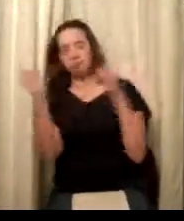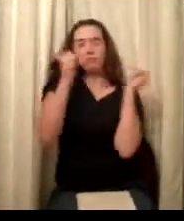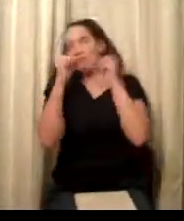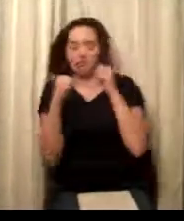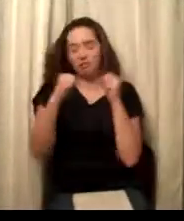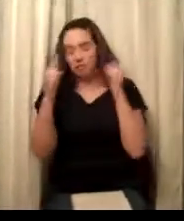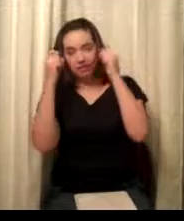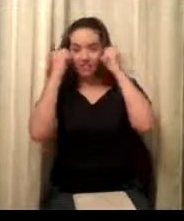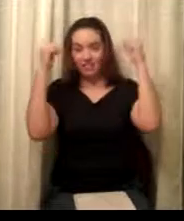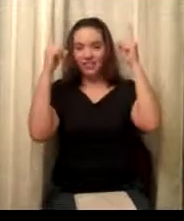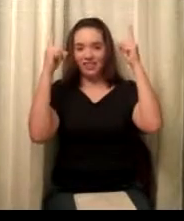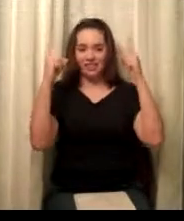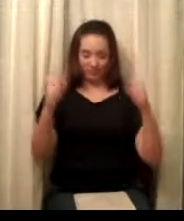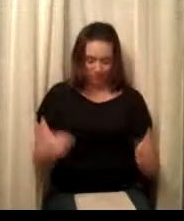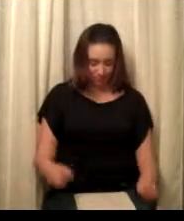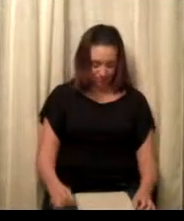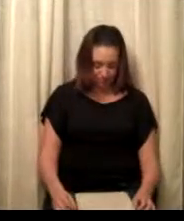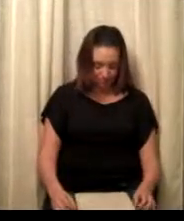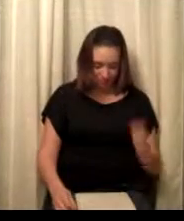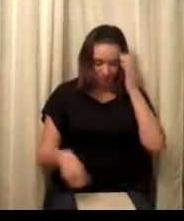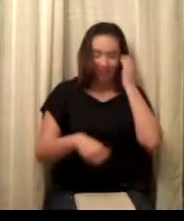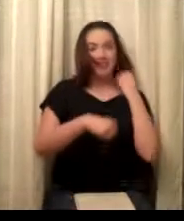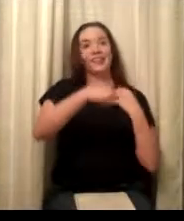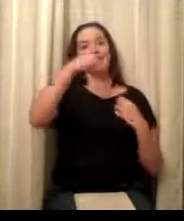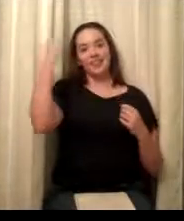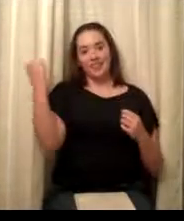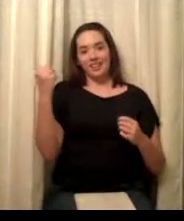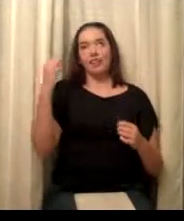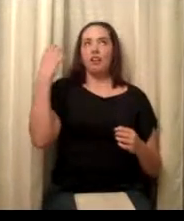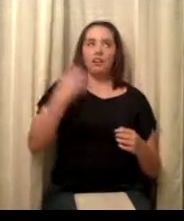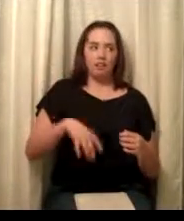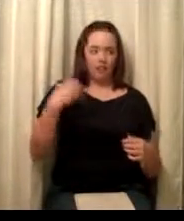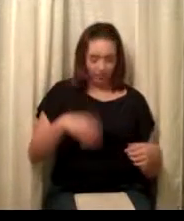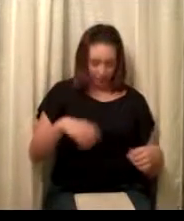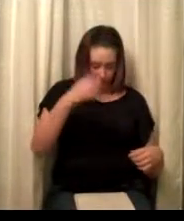I don't know what it is. It's you want to say something that you couldn't... It's normal.